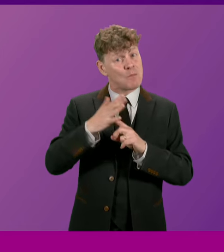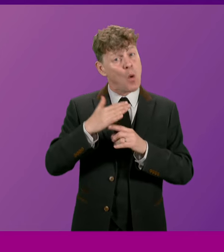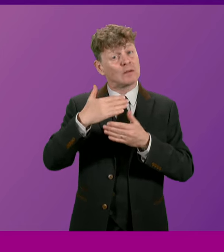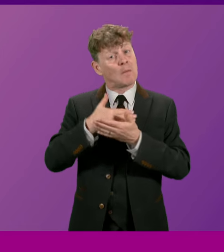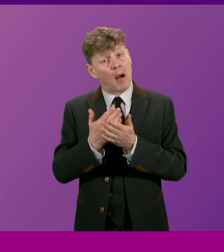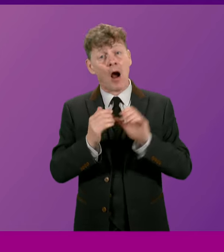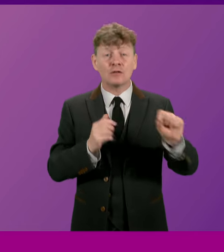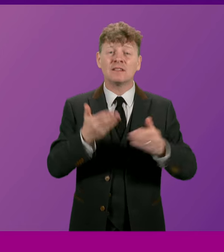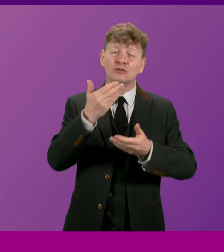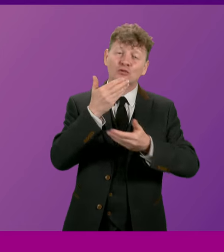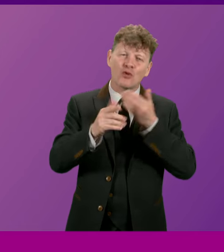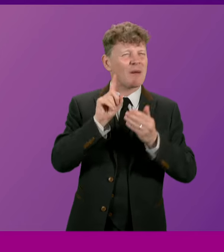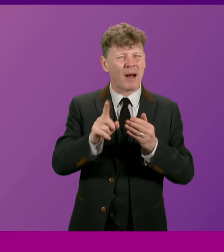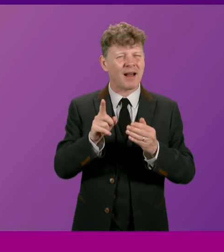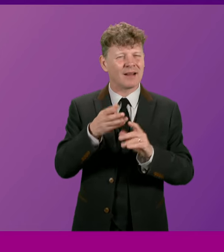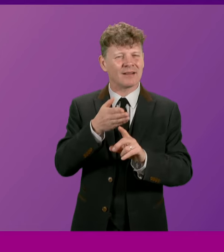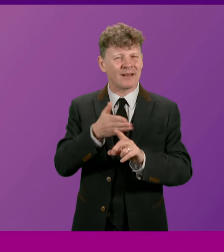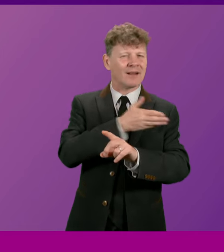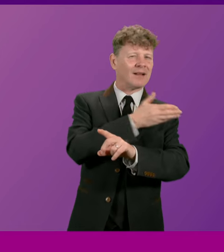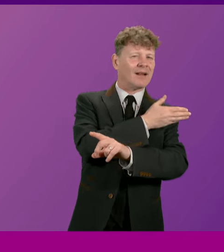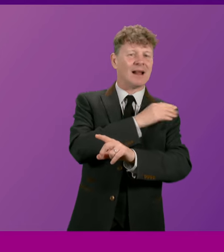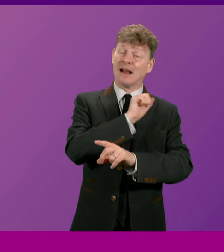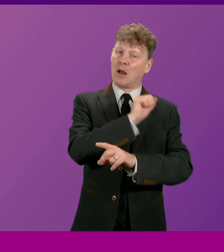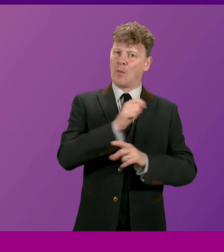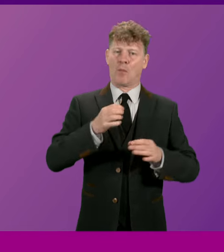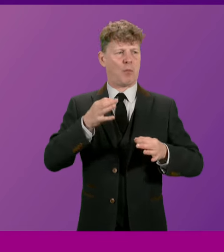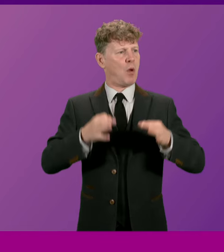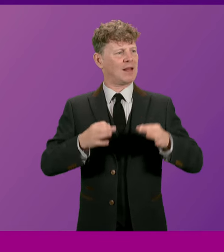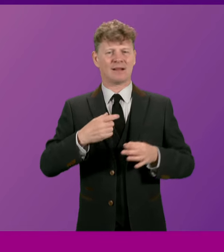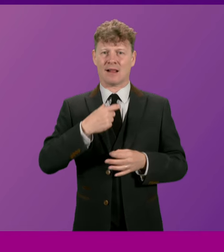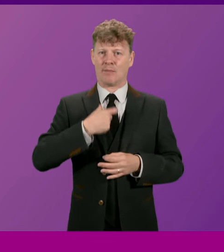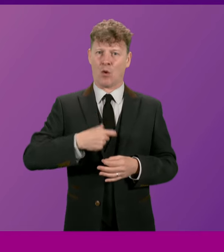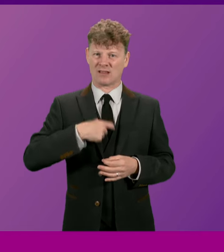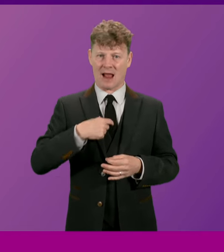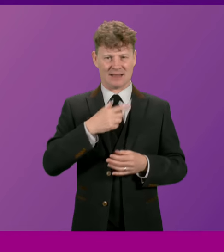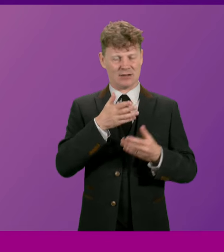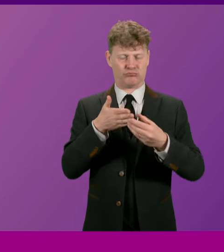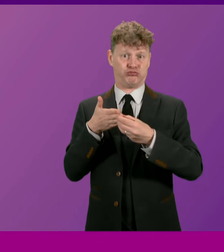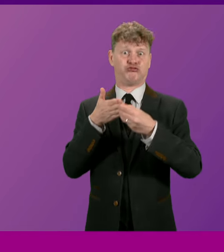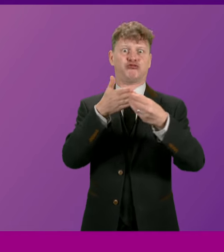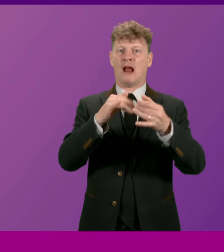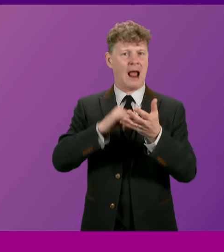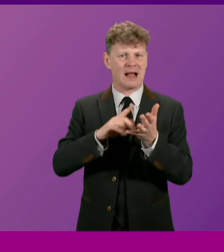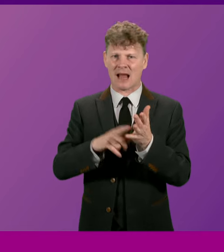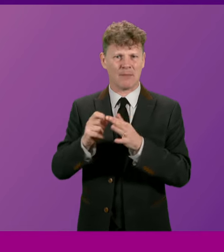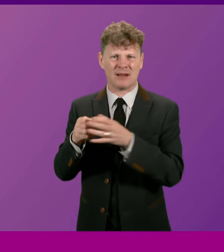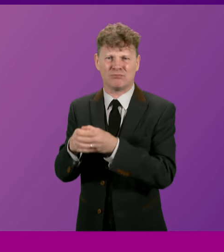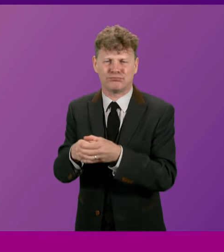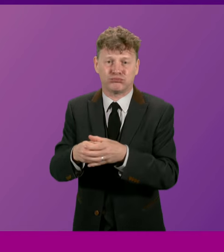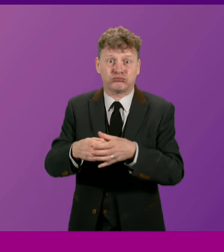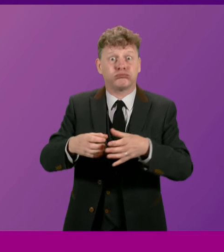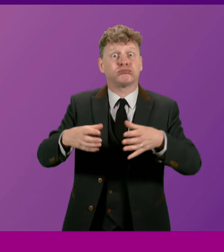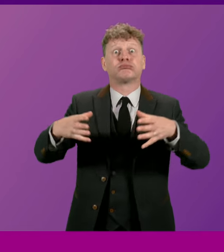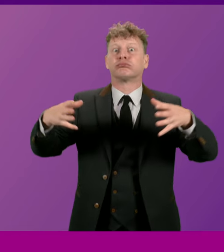do not change the fact that Alex Salmond was the political personality who enabled the SNP to advance in its political journey.